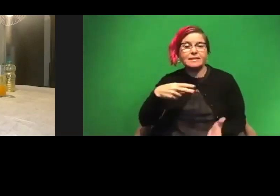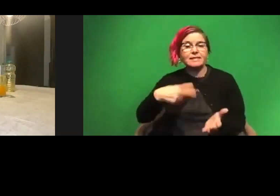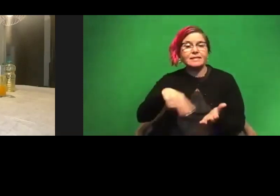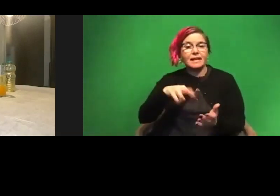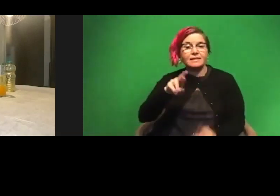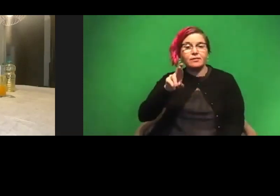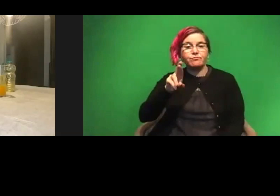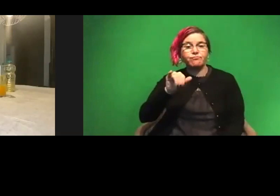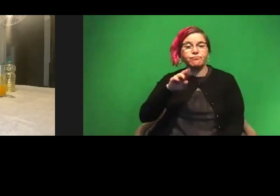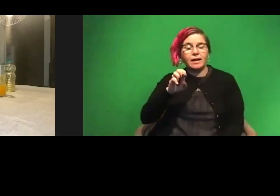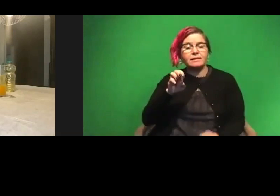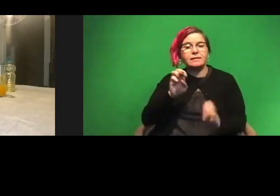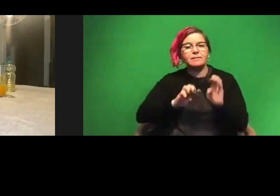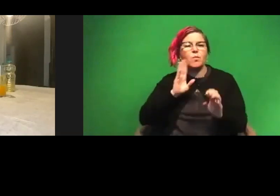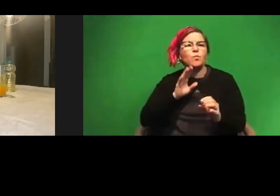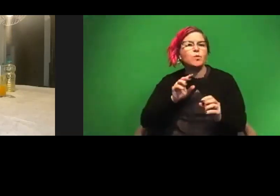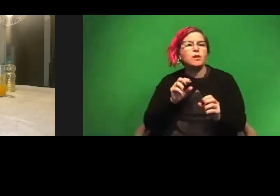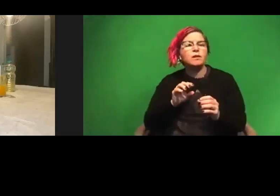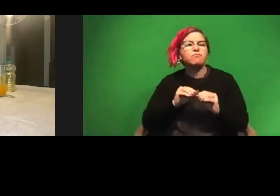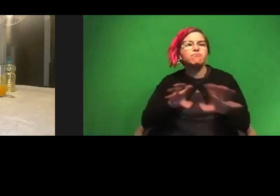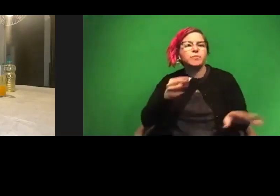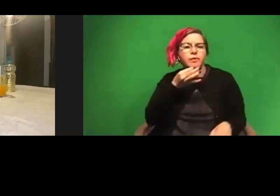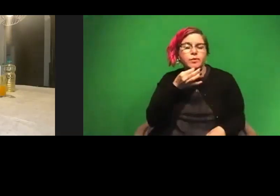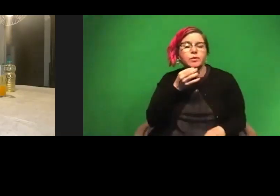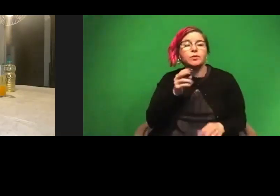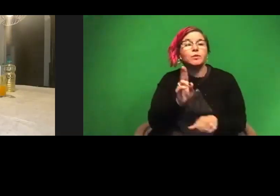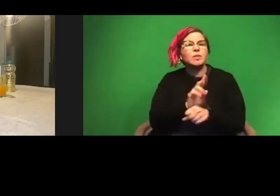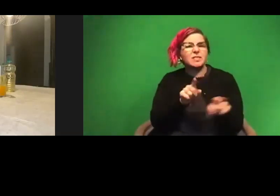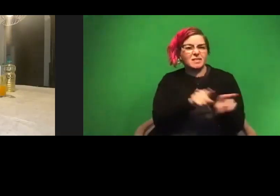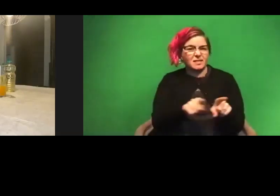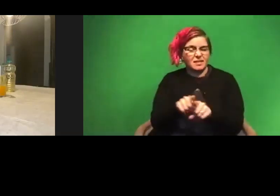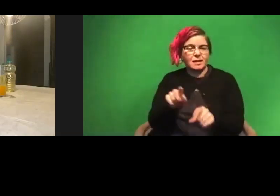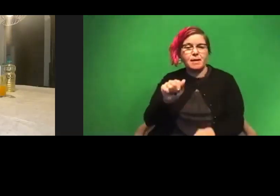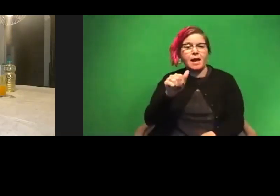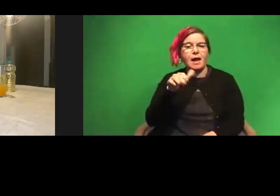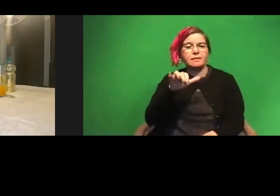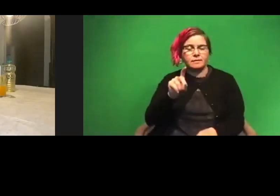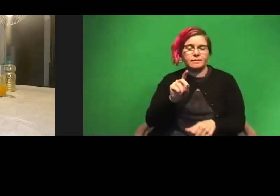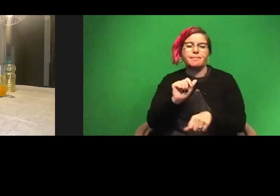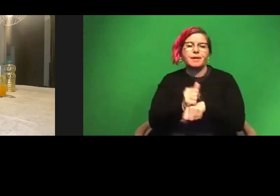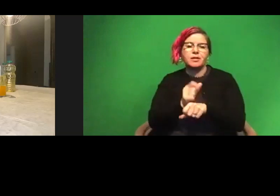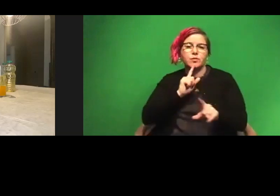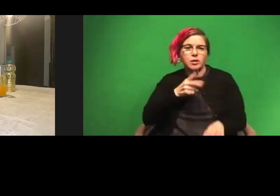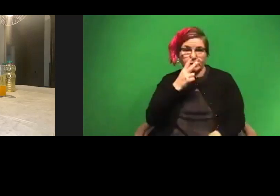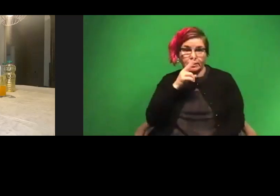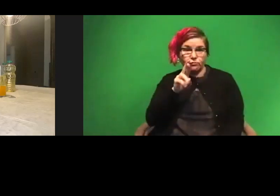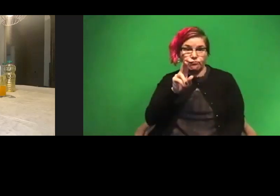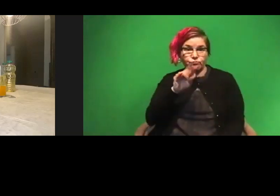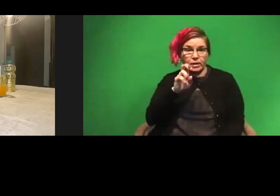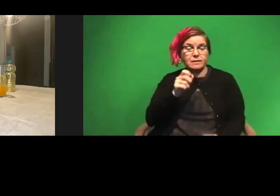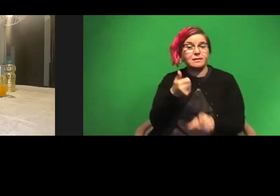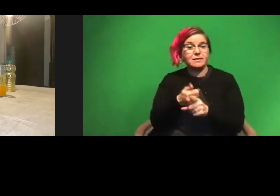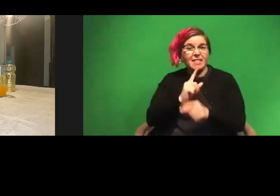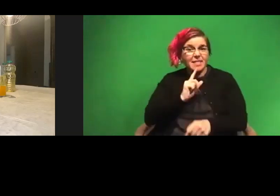experiment, which is coming out soon. Um, basically using the same thing, acid-based reaction to see rice literally dance